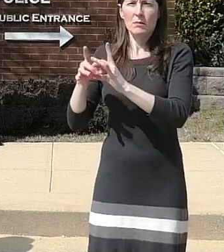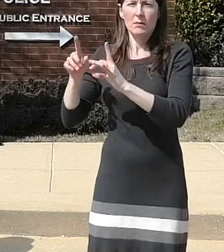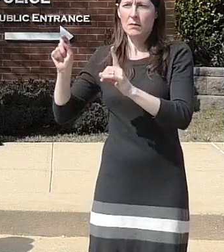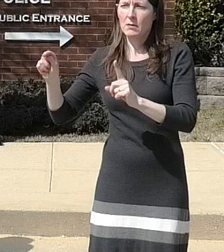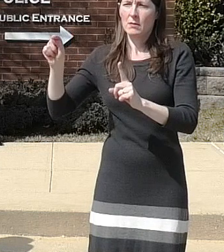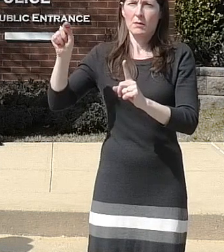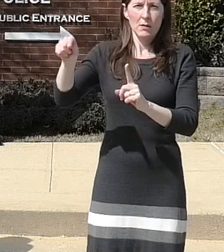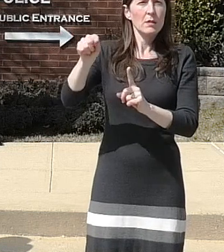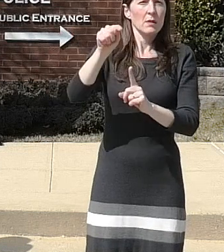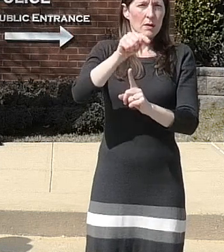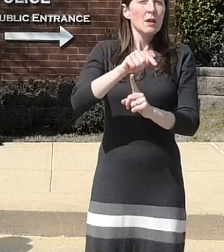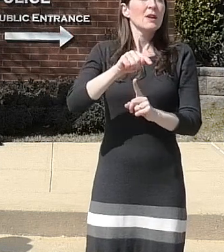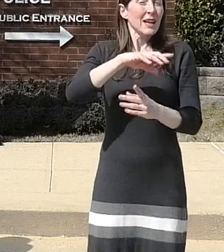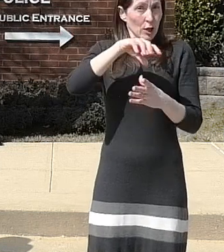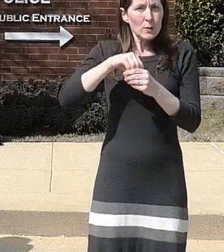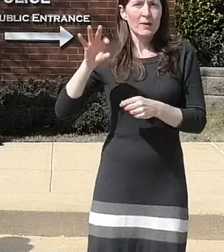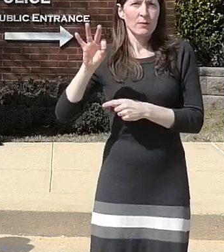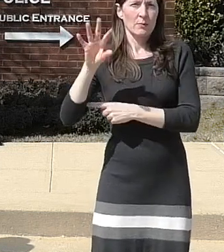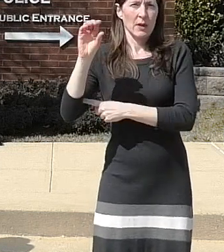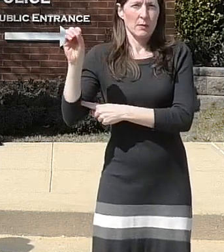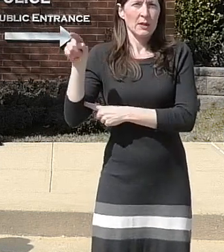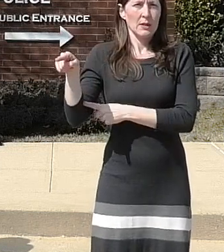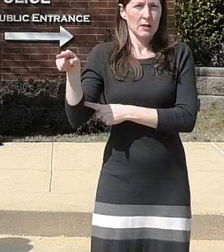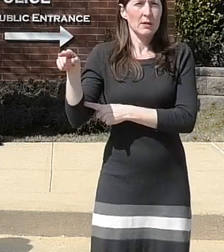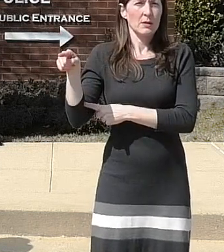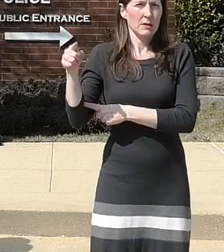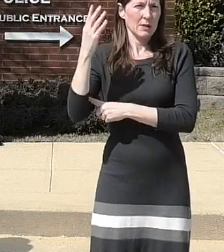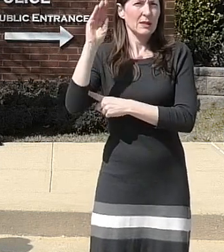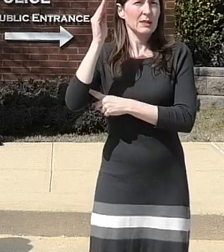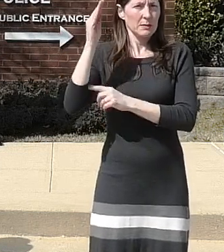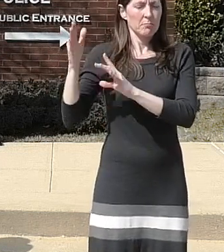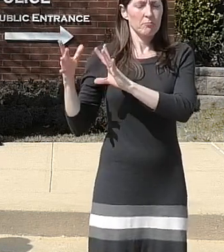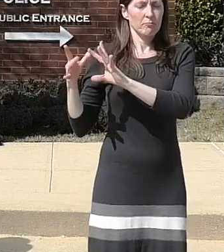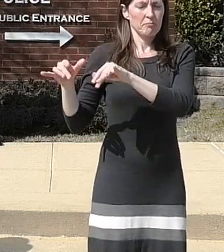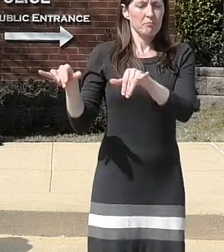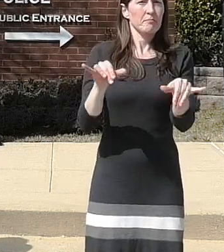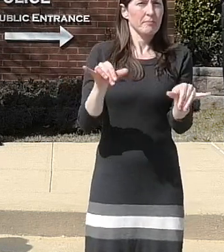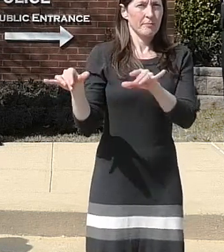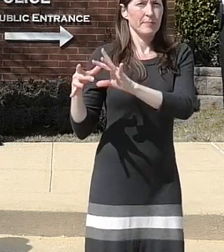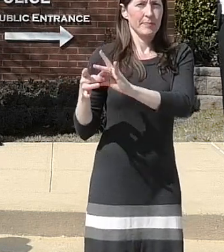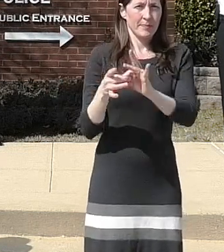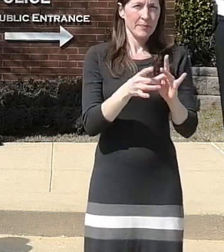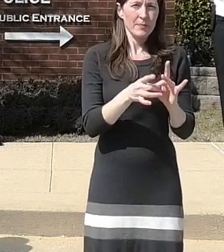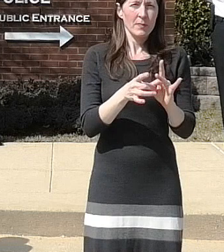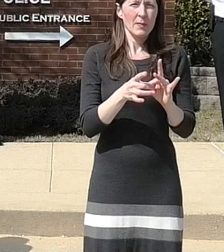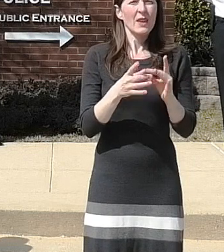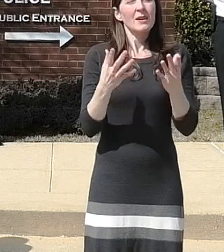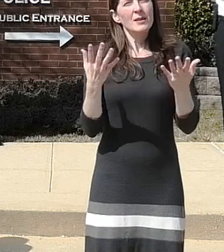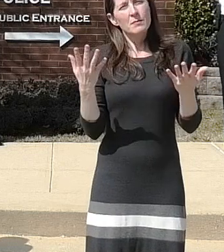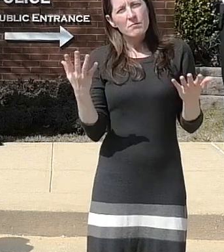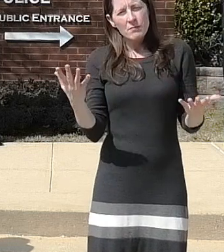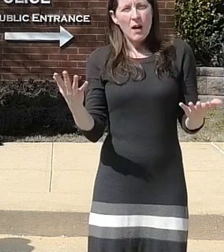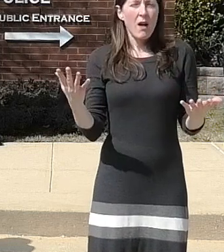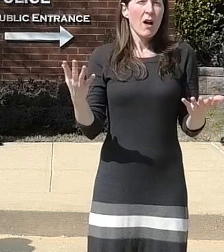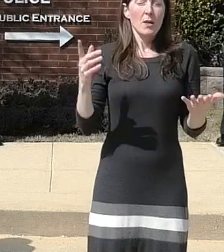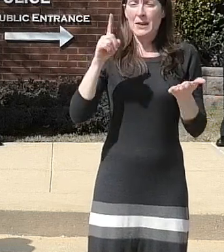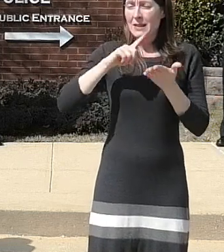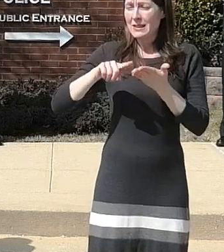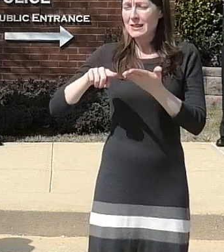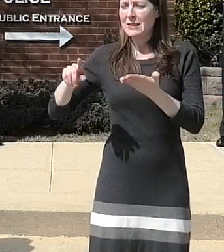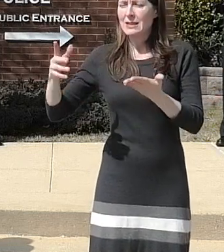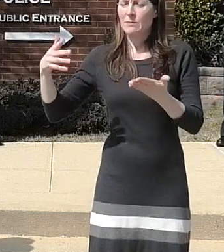including the one in frederick county maryland and then we we didn't really get very far after that so